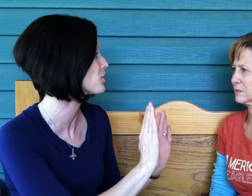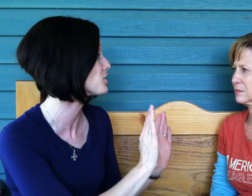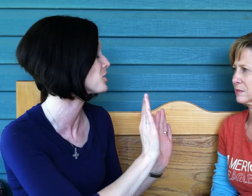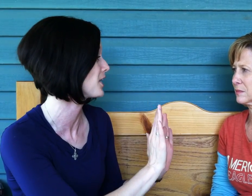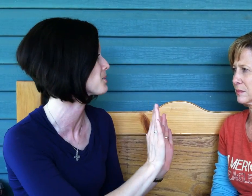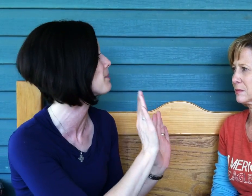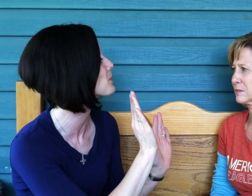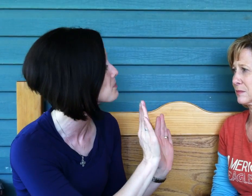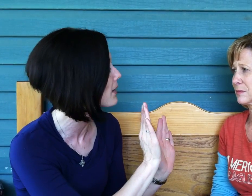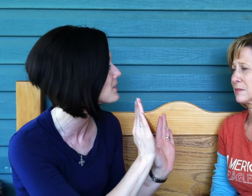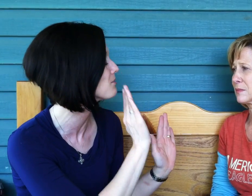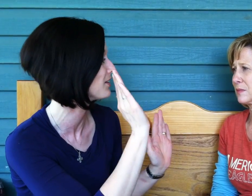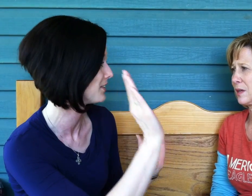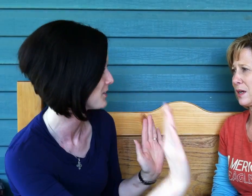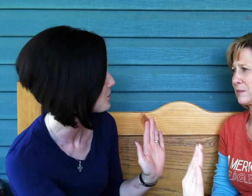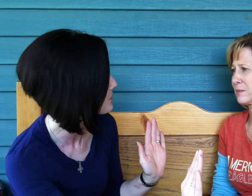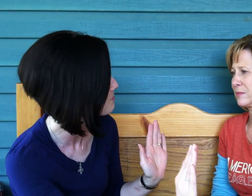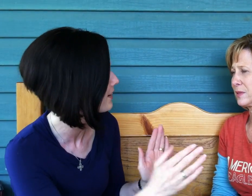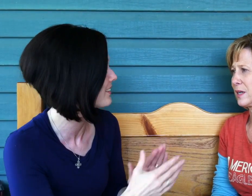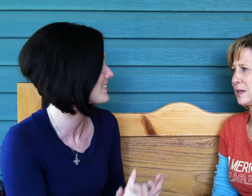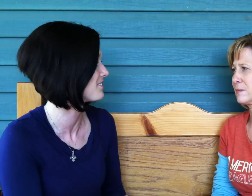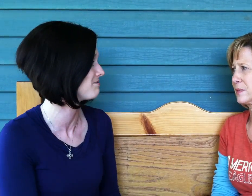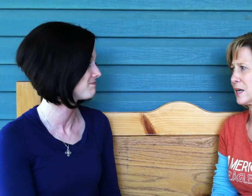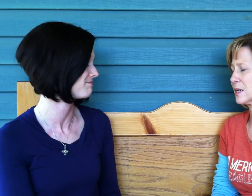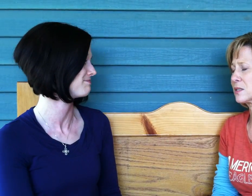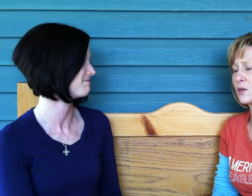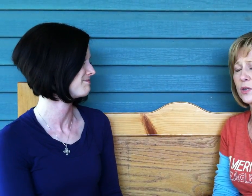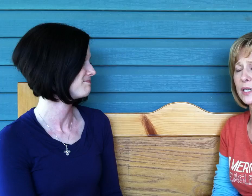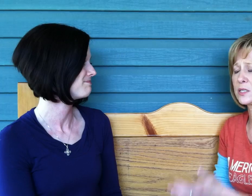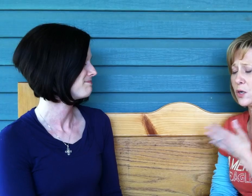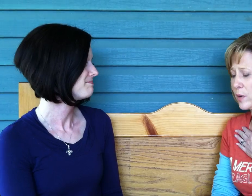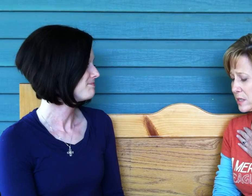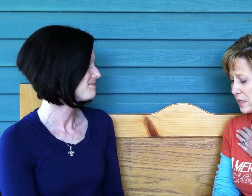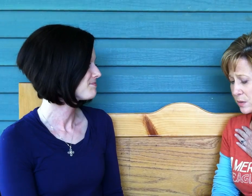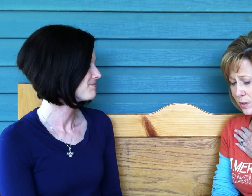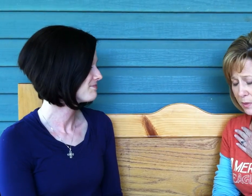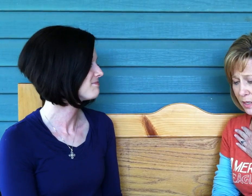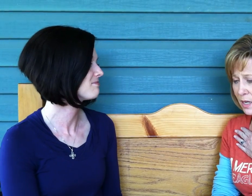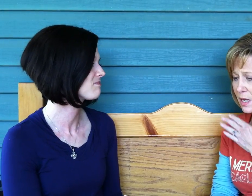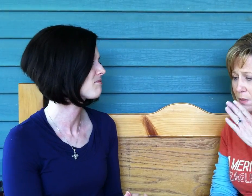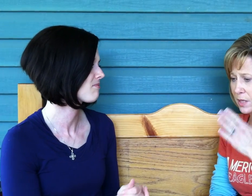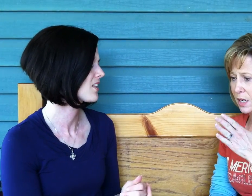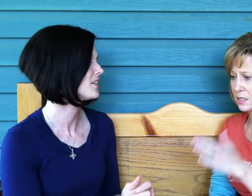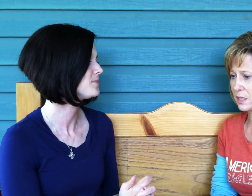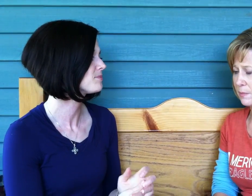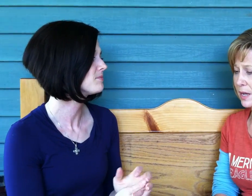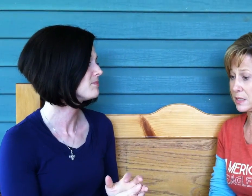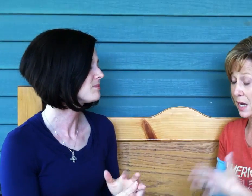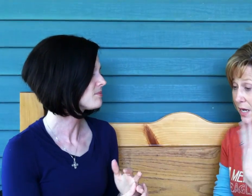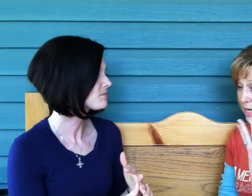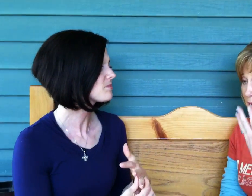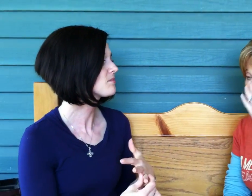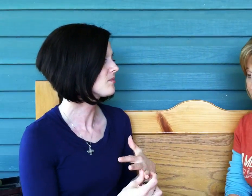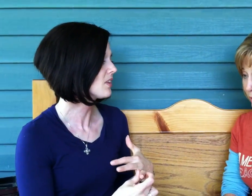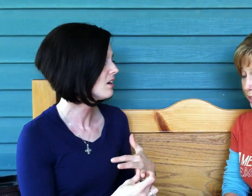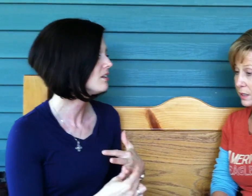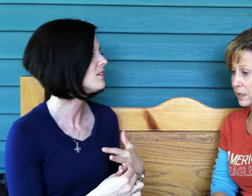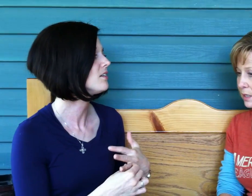just change my perspective just a bit. Yeah. It's so good. It so resonates with me because as I have written and